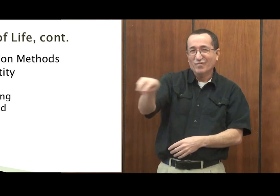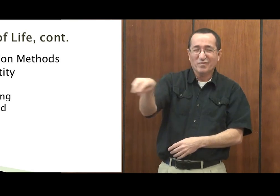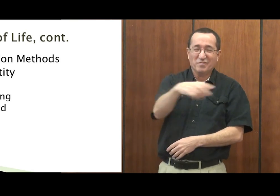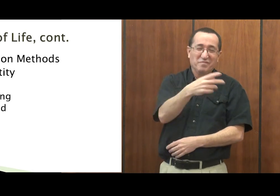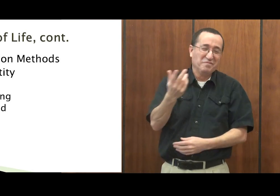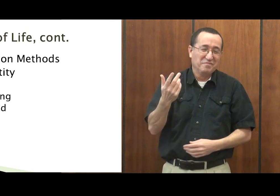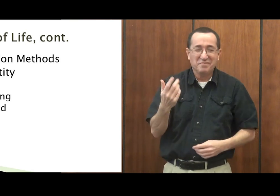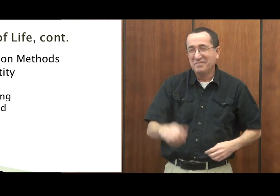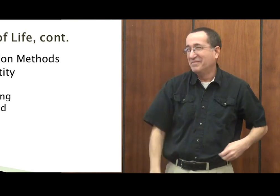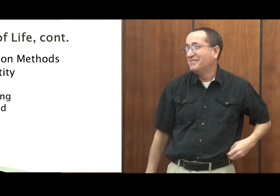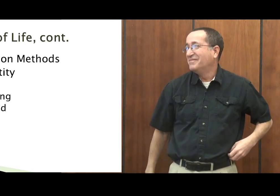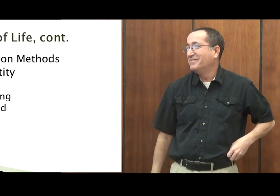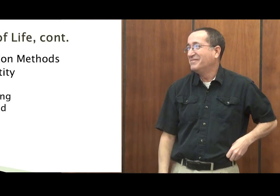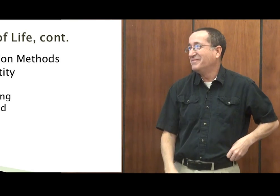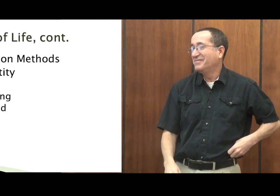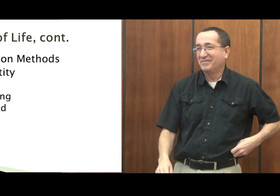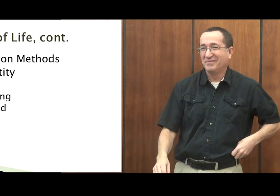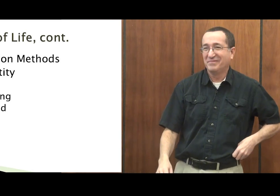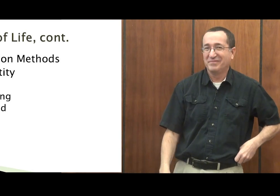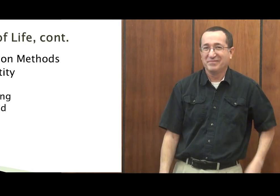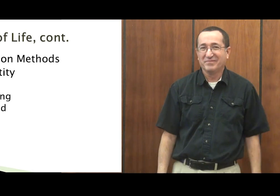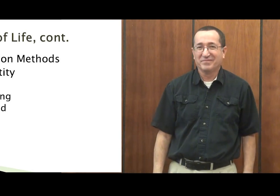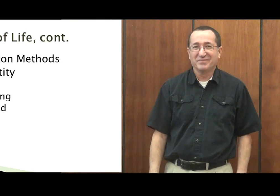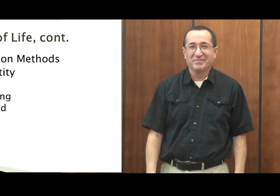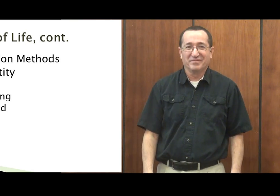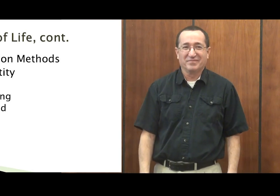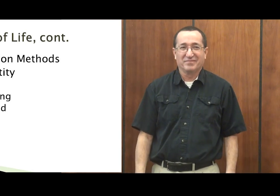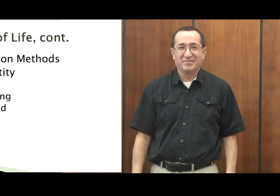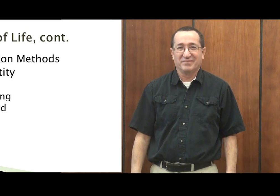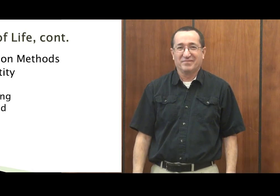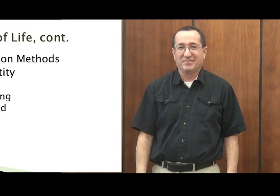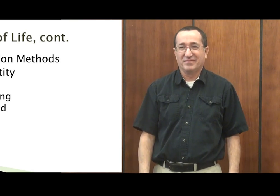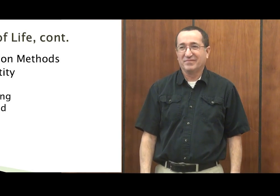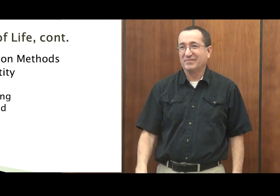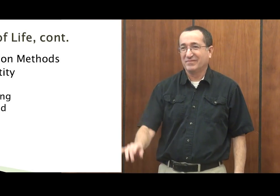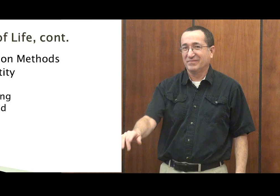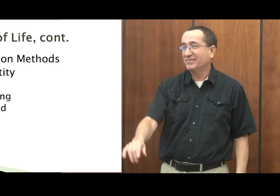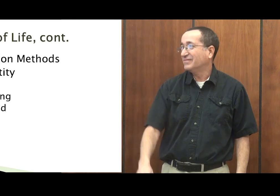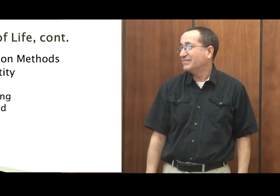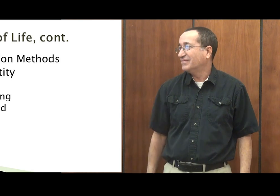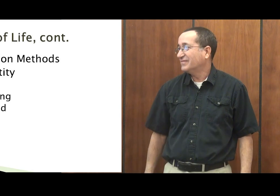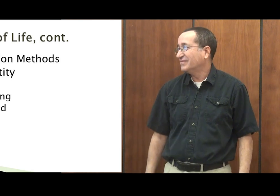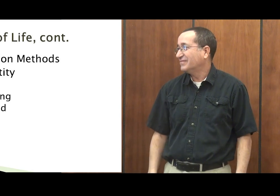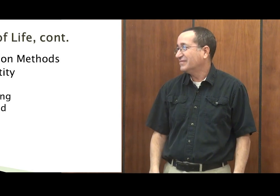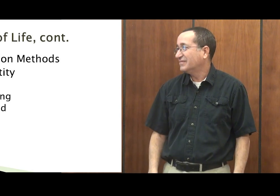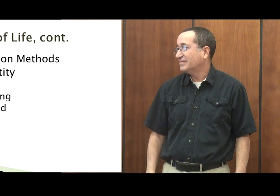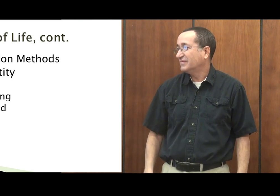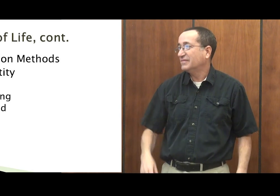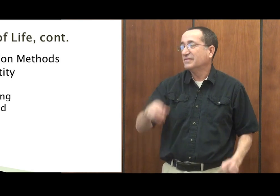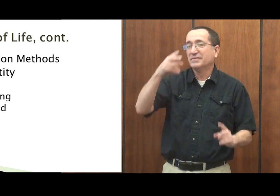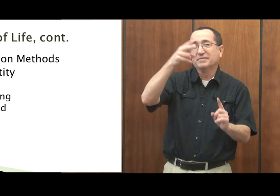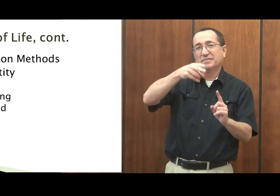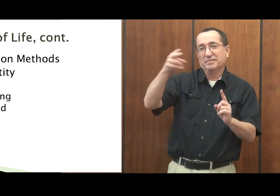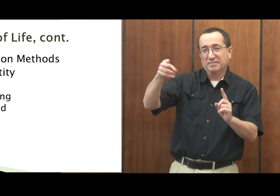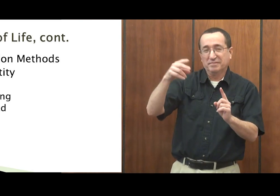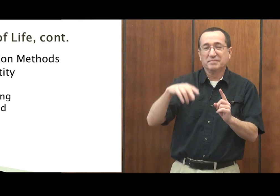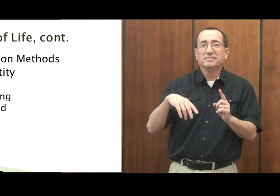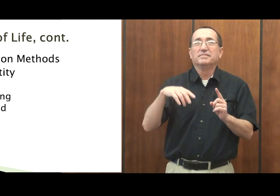I'm easy to go back and forth with people. You know how I do it? I do it with pen and paper. It works very well. Other people will call